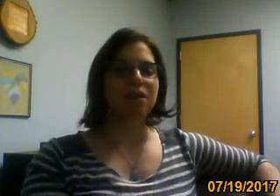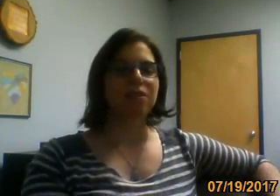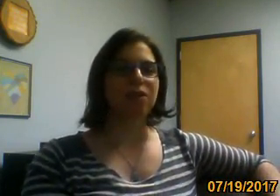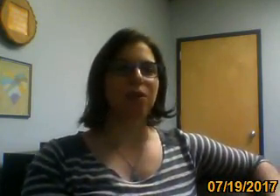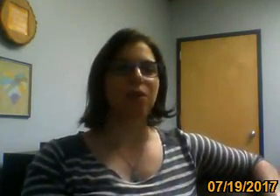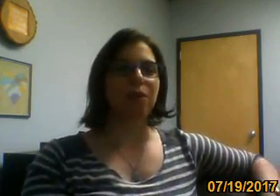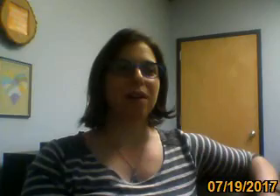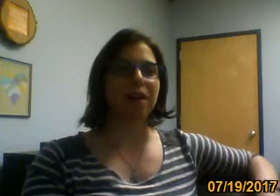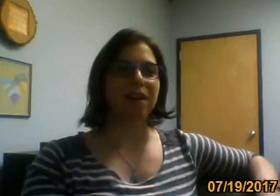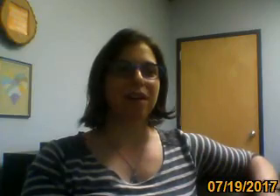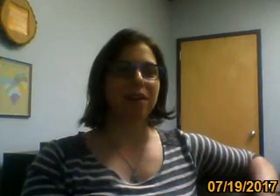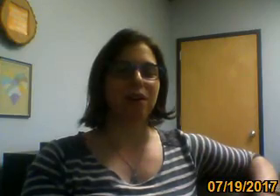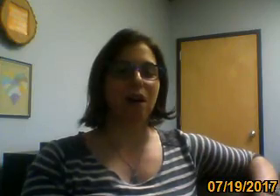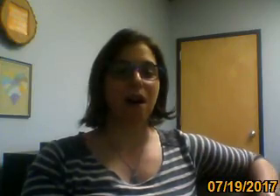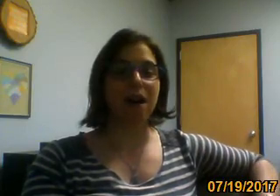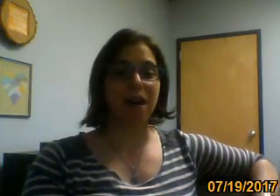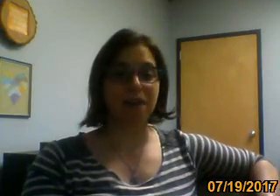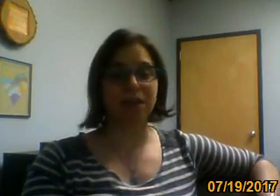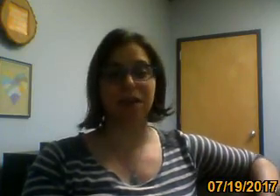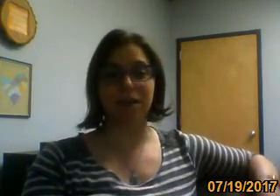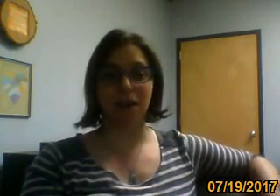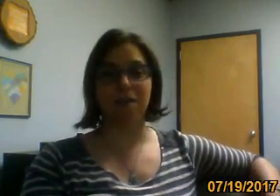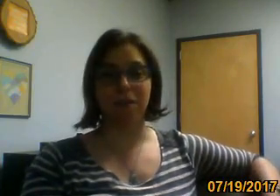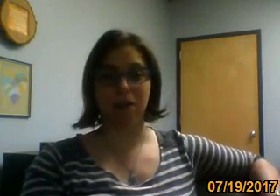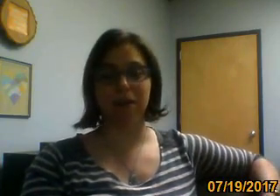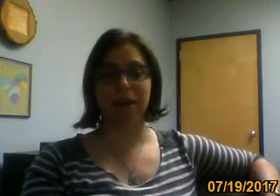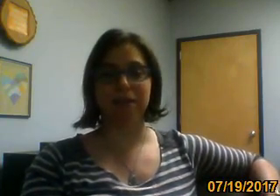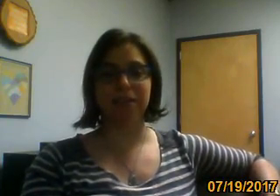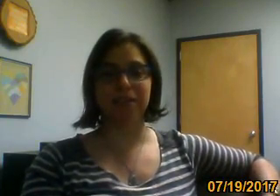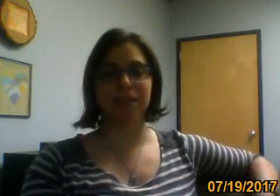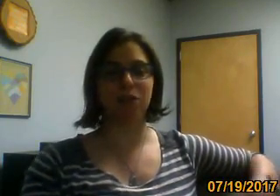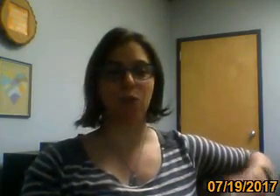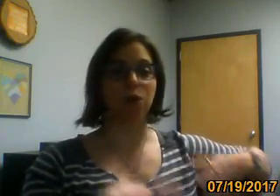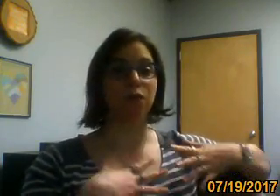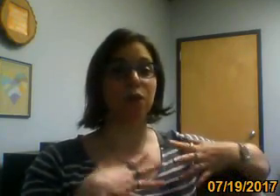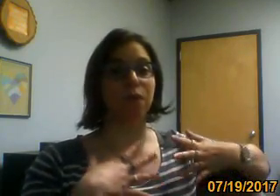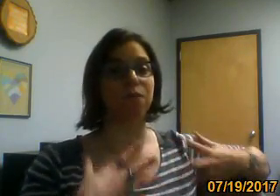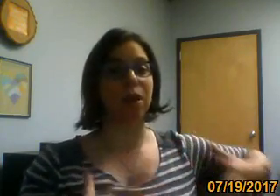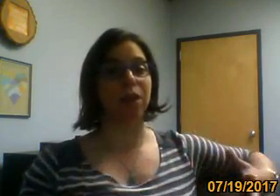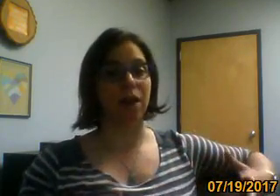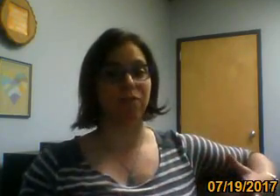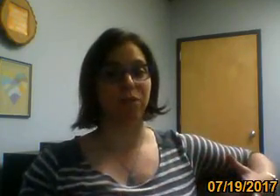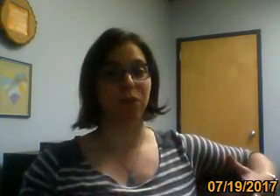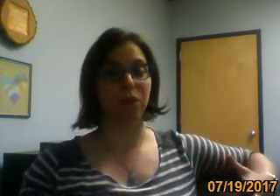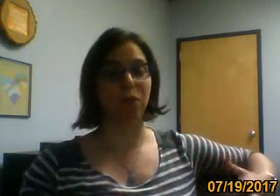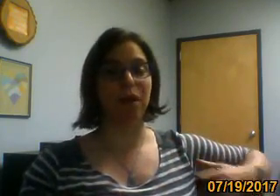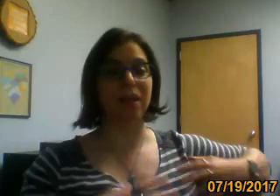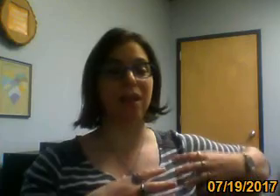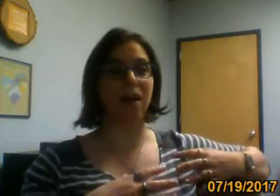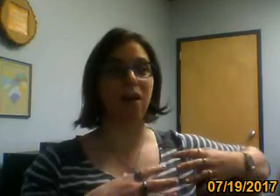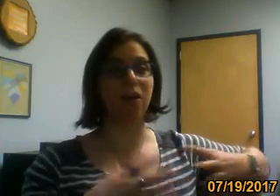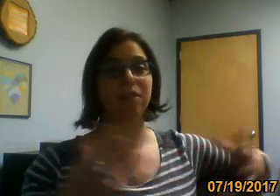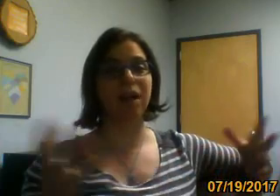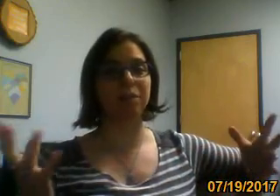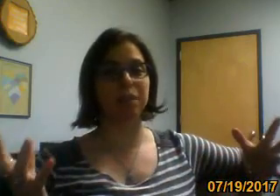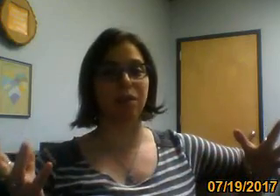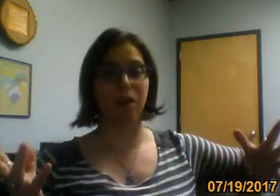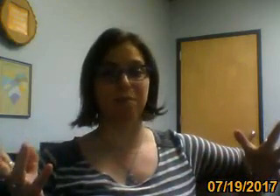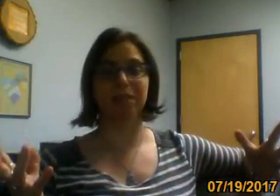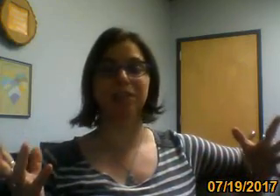So I have taken a lot of art classes in order to feel very comfortable with all types of art